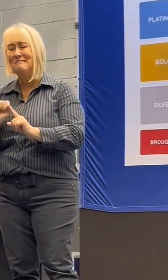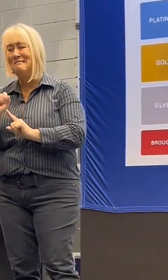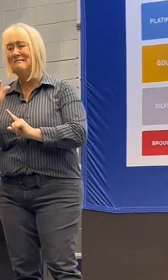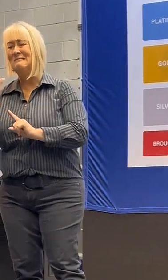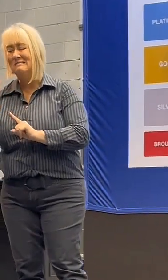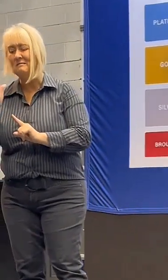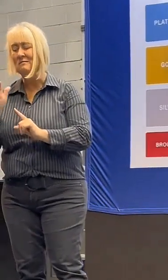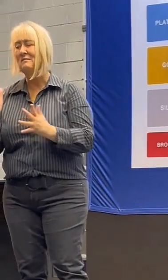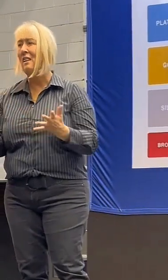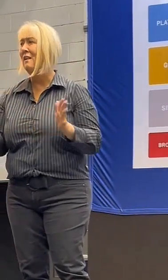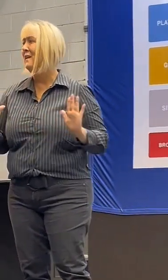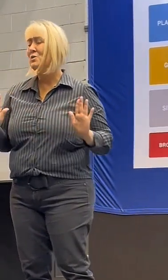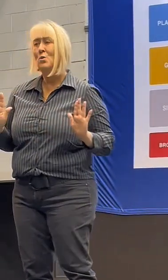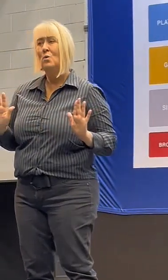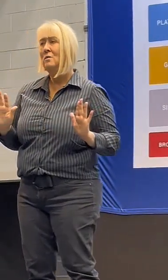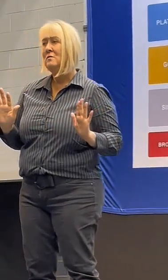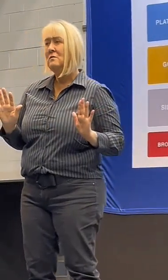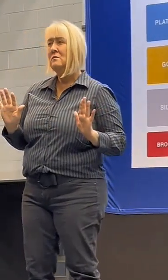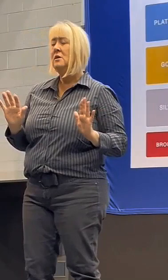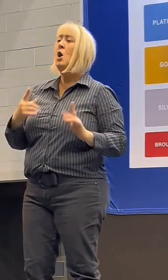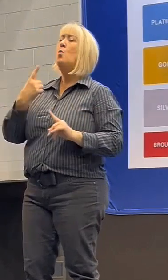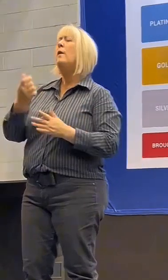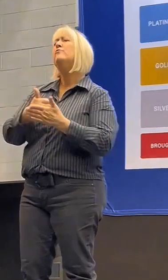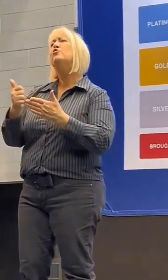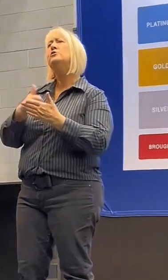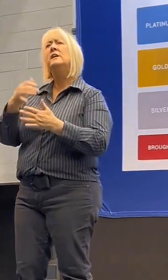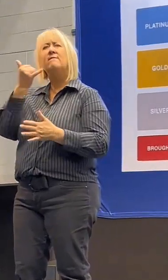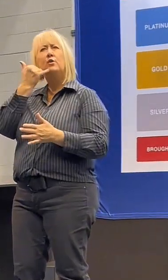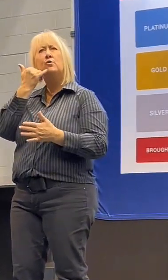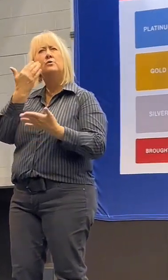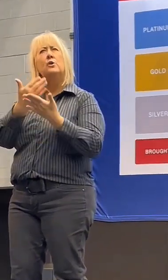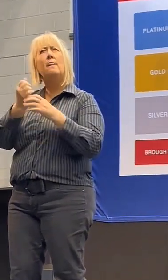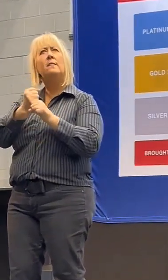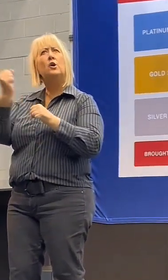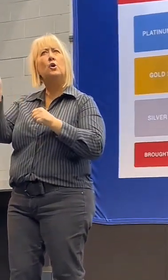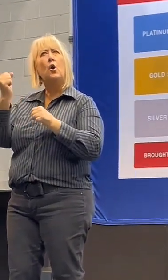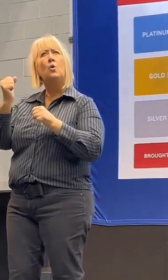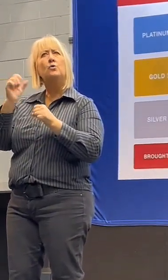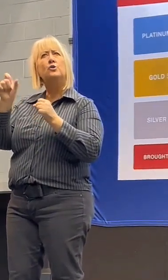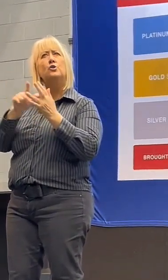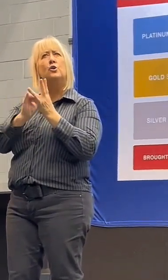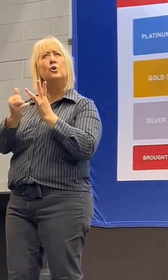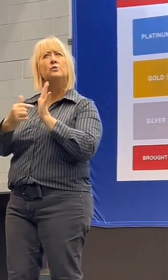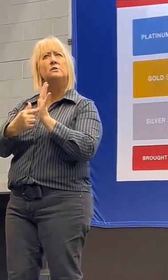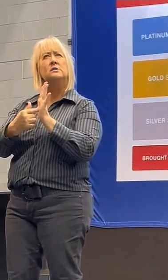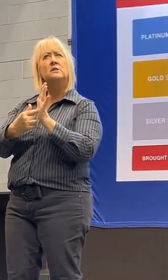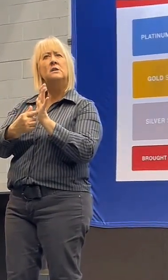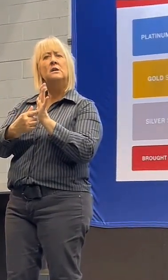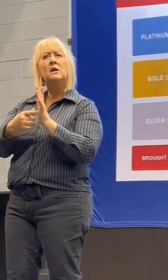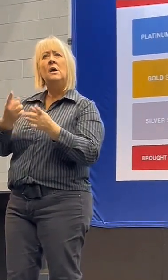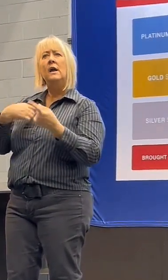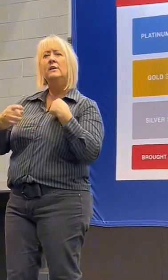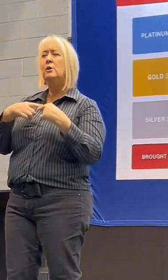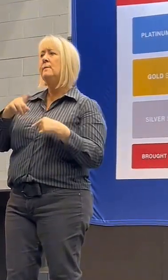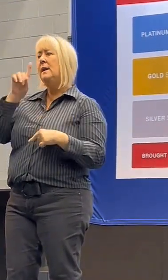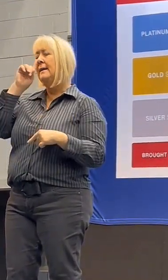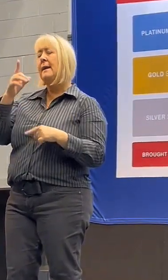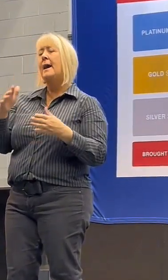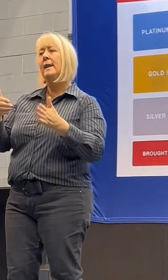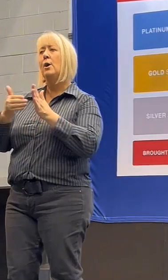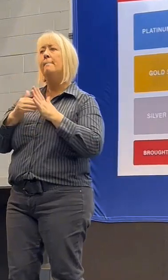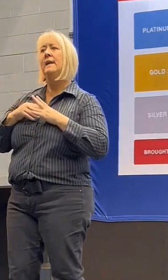During one of my routine phone calls with my doctor on the Gold Coast, he delivered the disheartening news that he could no longer help me.